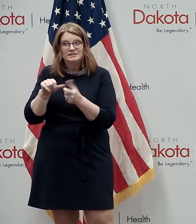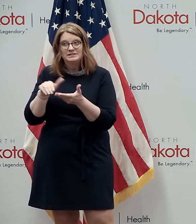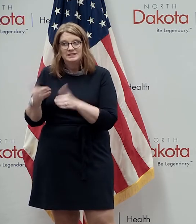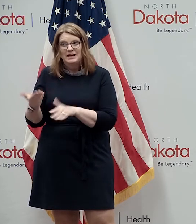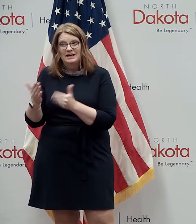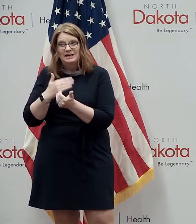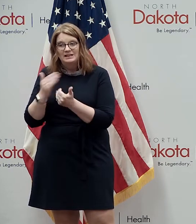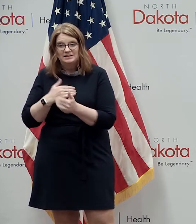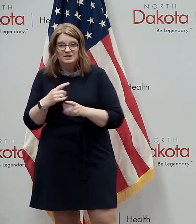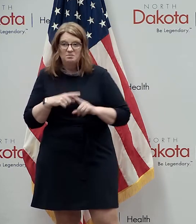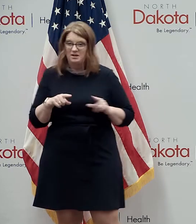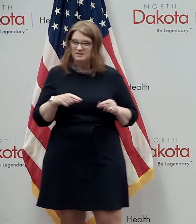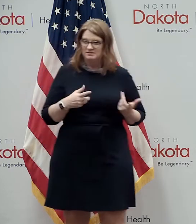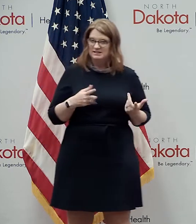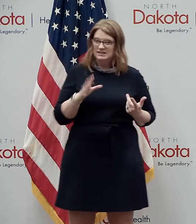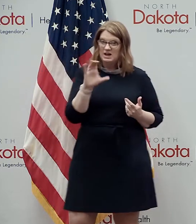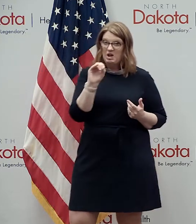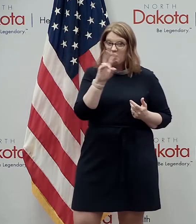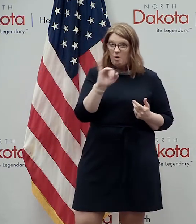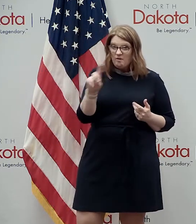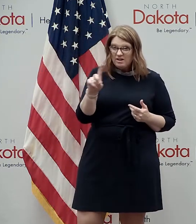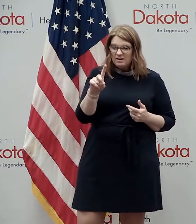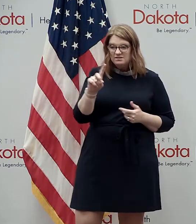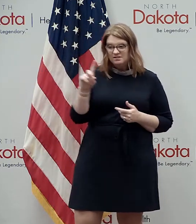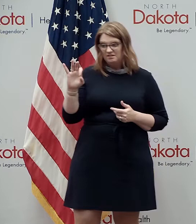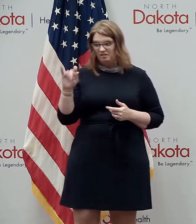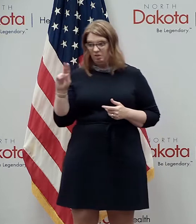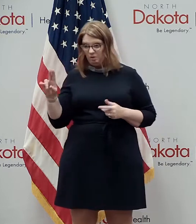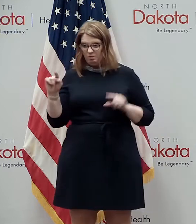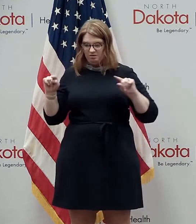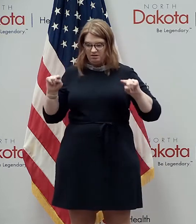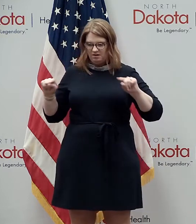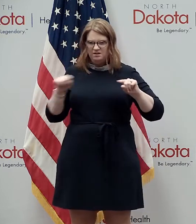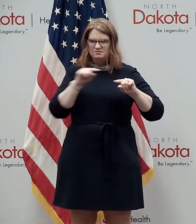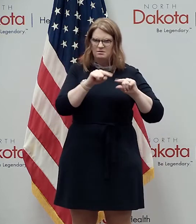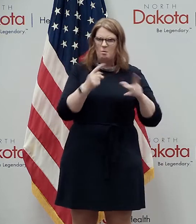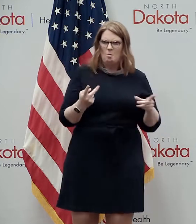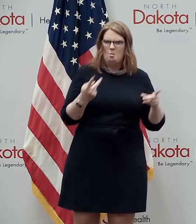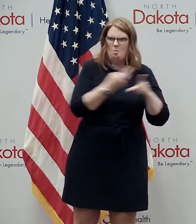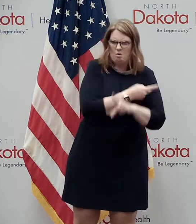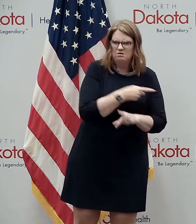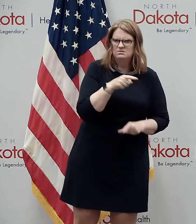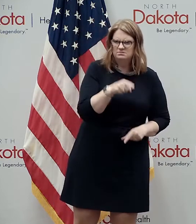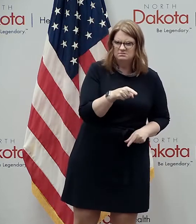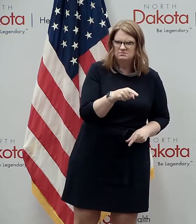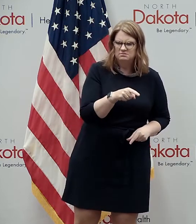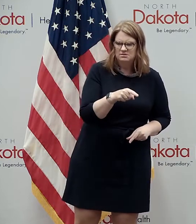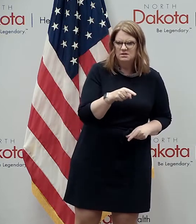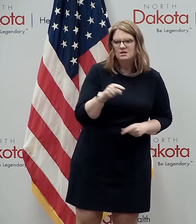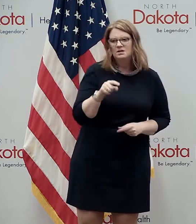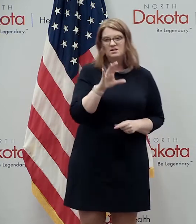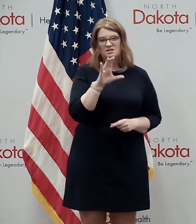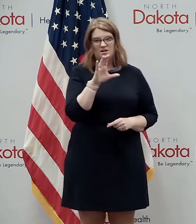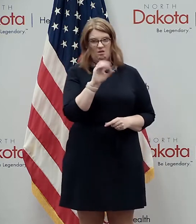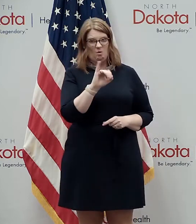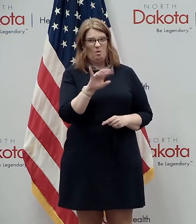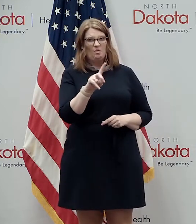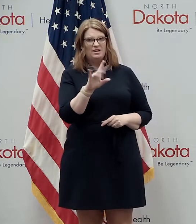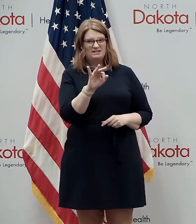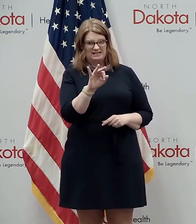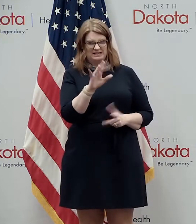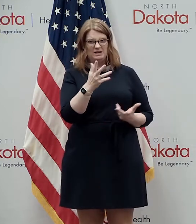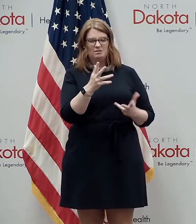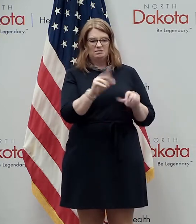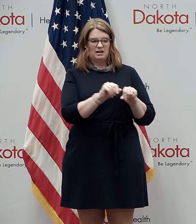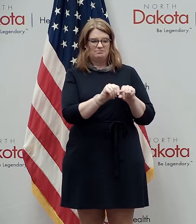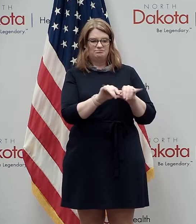the flu or other things that have been experienced in the past and that's why again COVID-19 risk really spreads